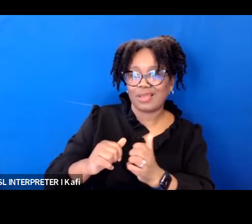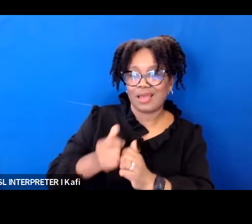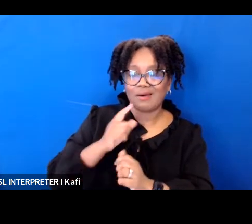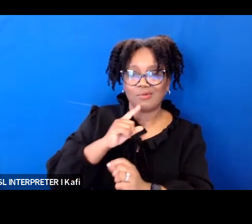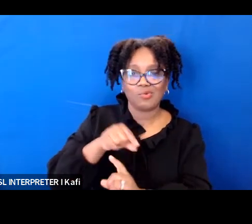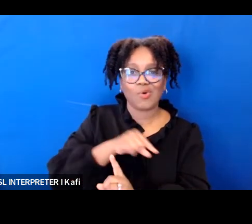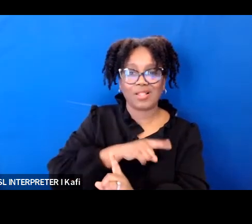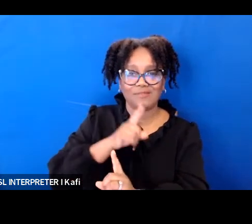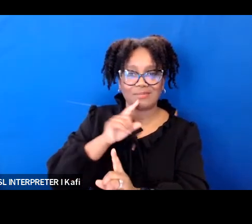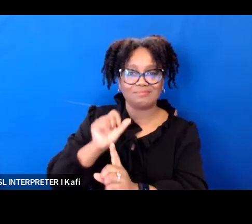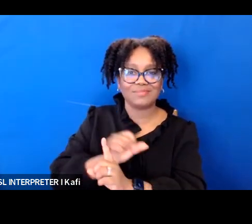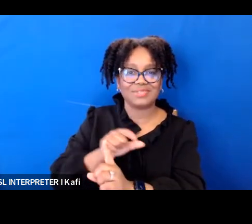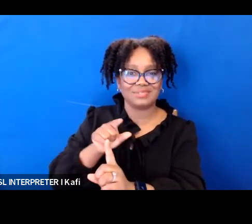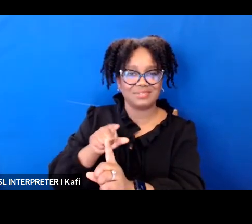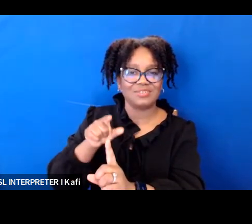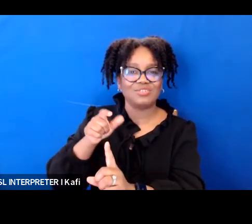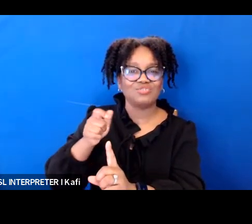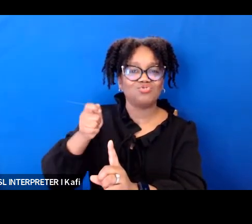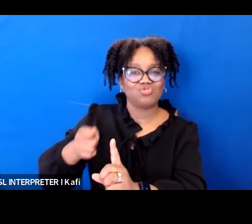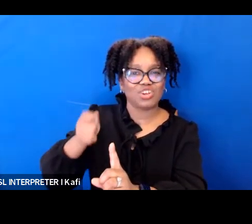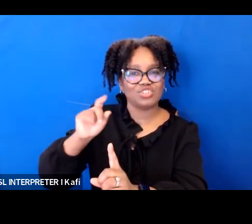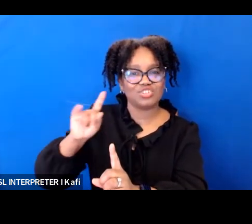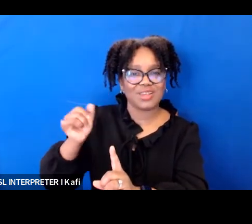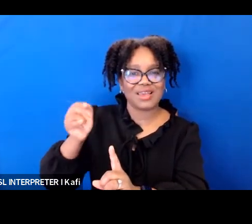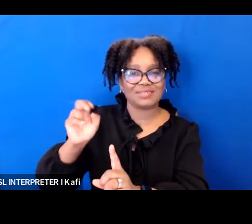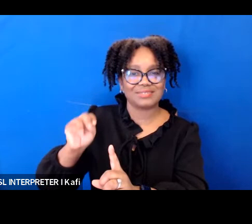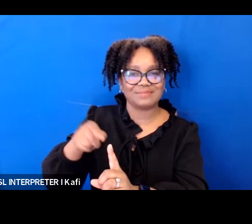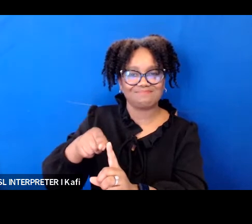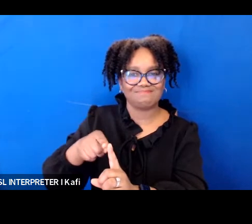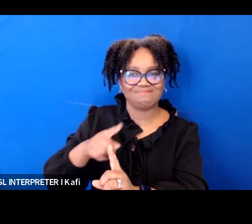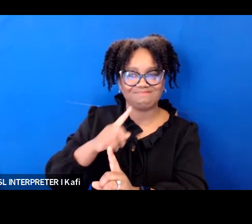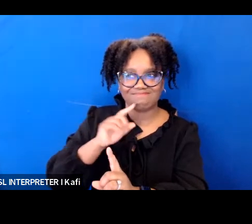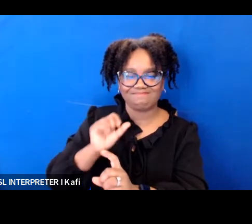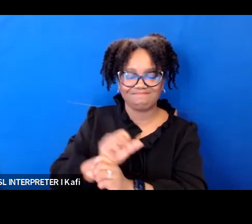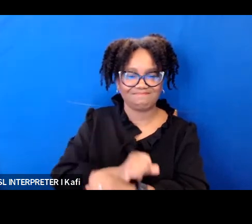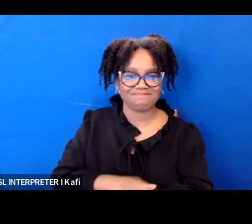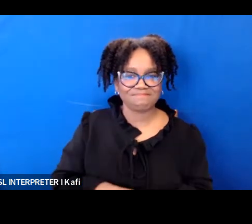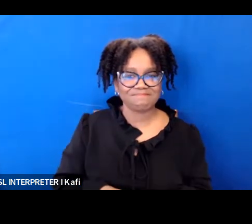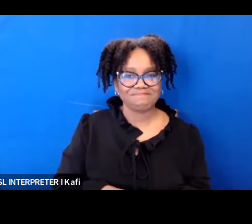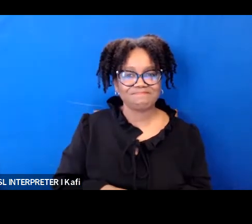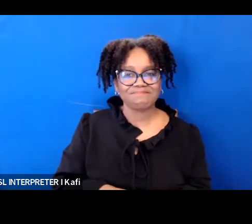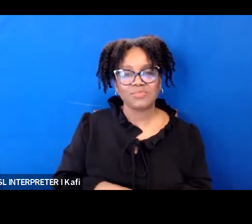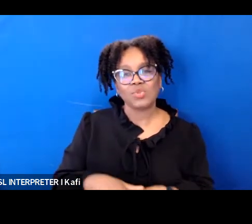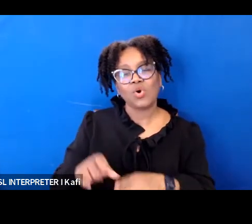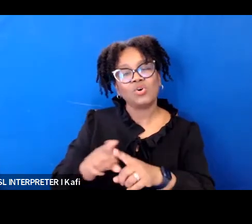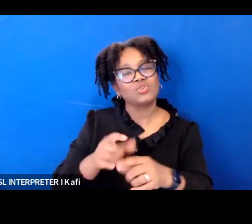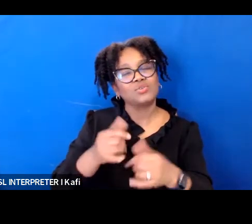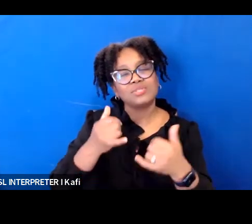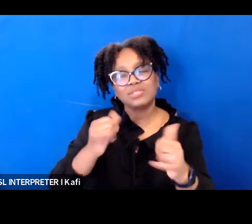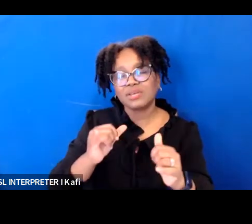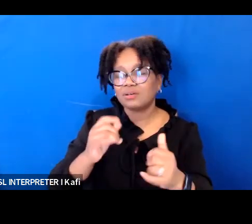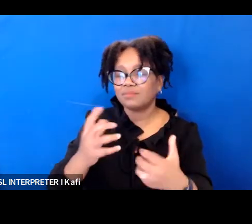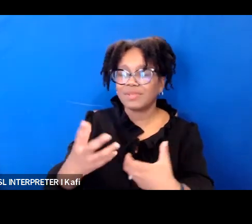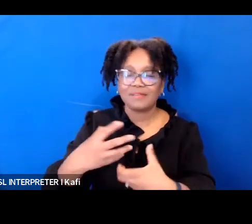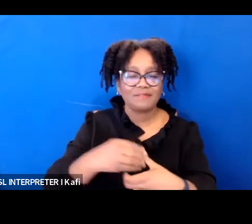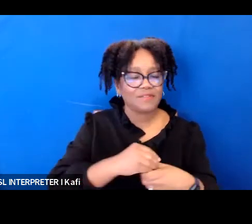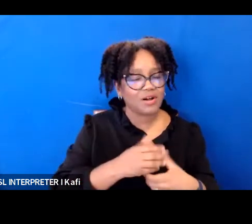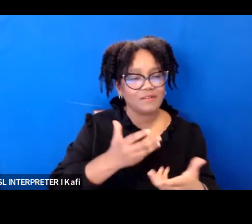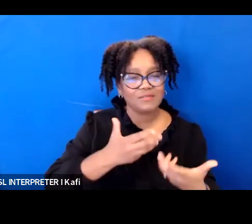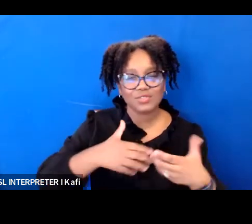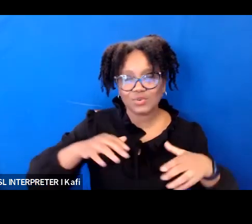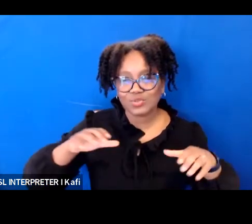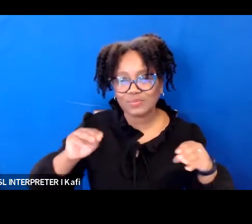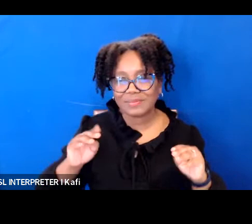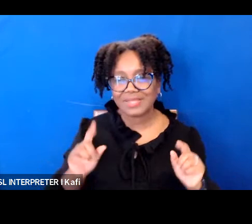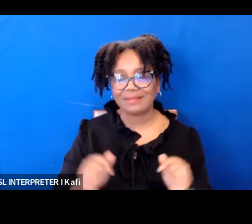please continue to engage on social media you can follow um the speakers that spoke today um